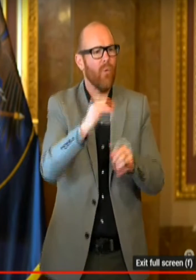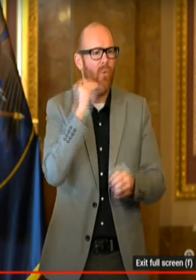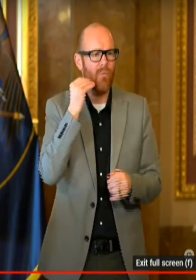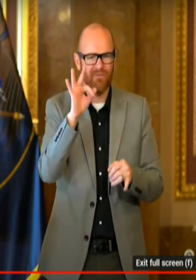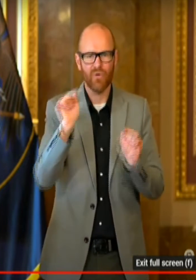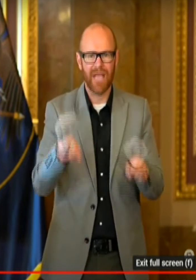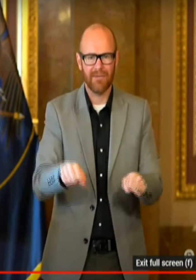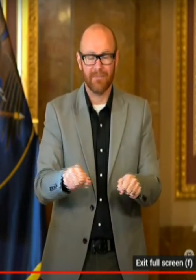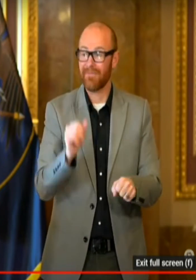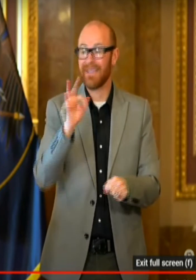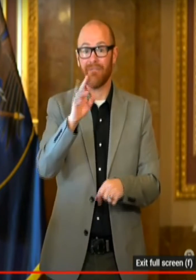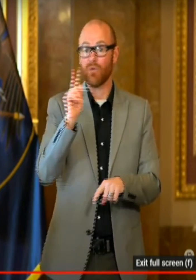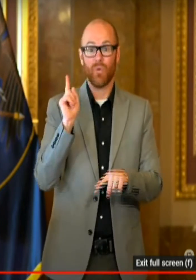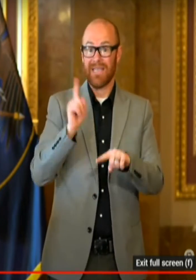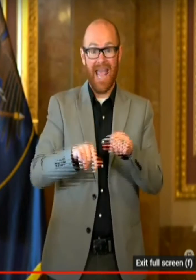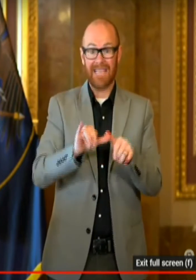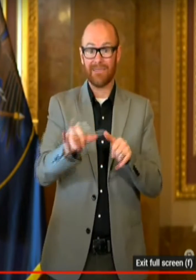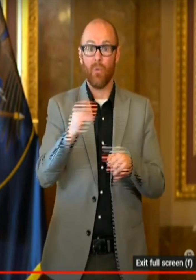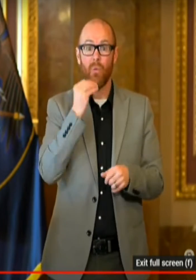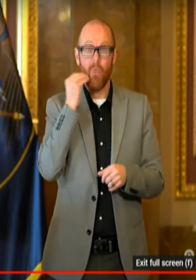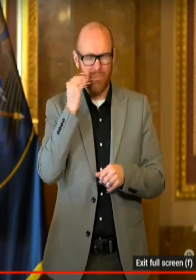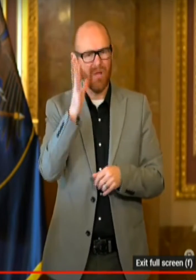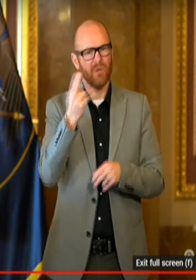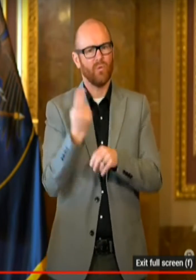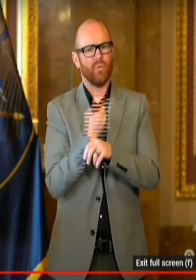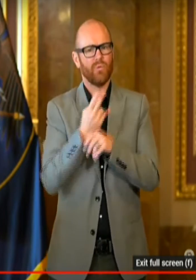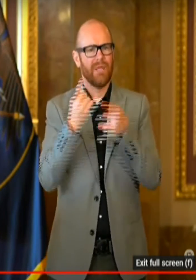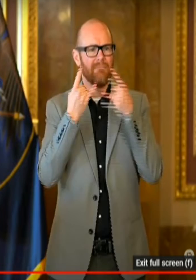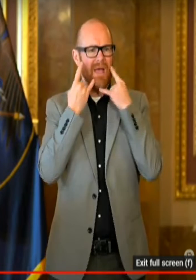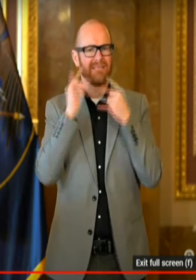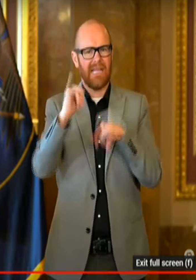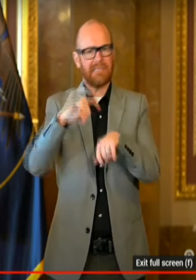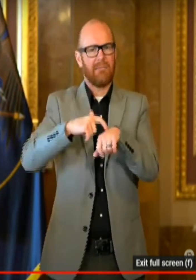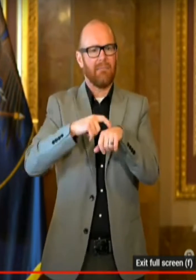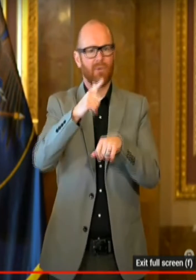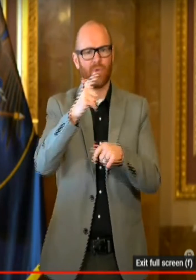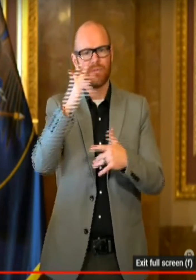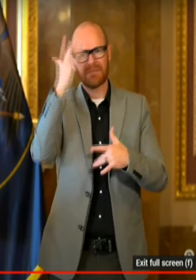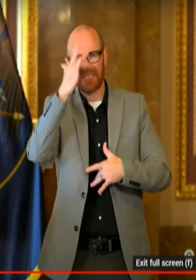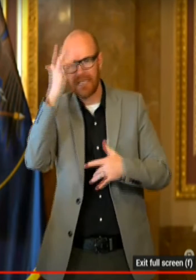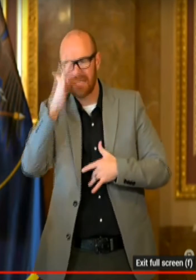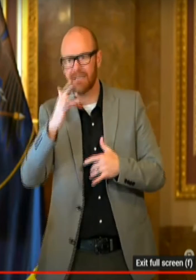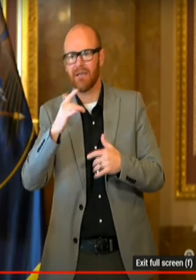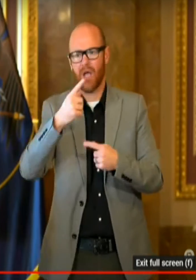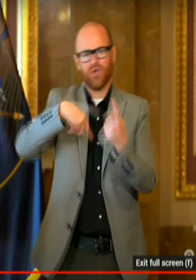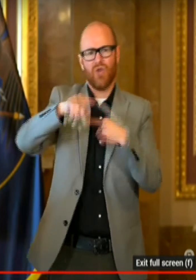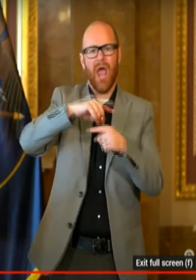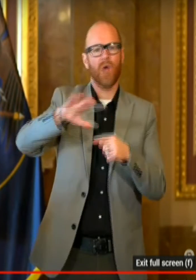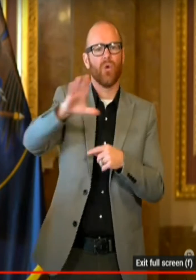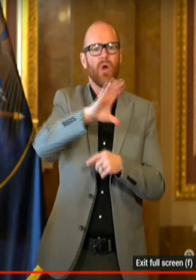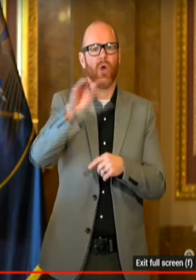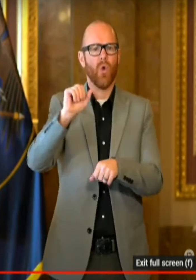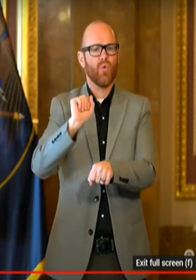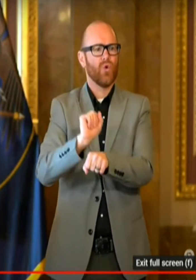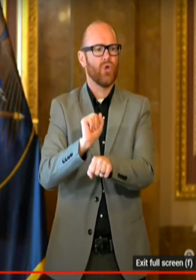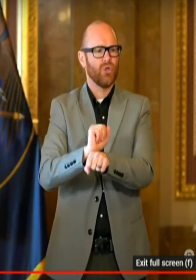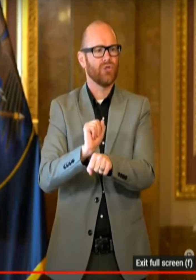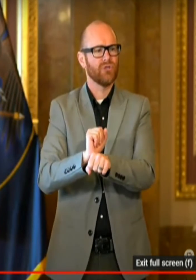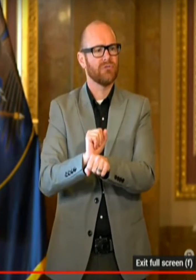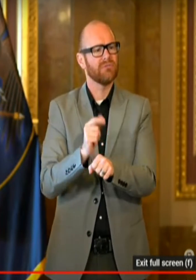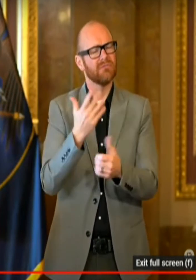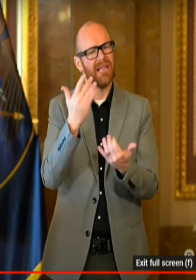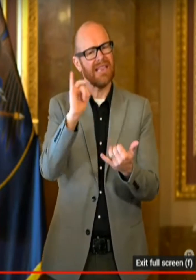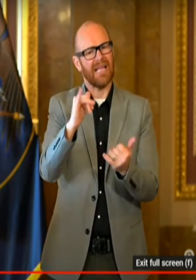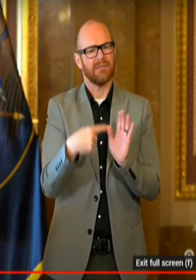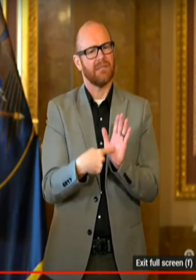If you can't stay home, please consider wearing a mask. If you're ill, if you're sick, around your colleagues, it's, again, just a